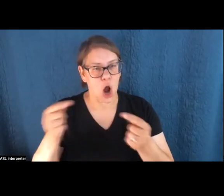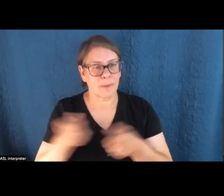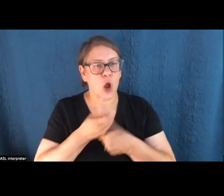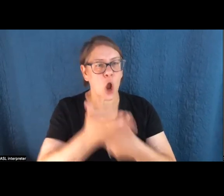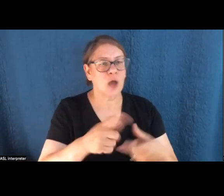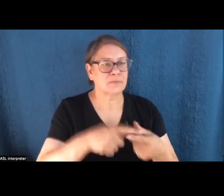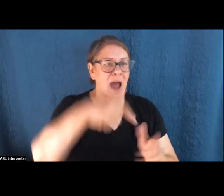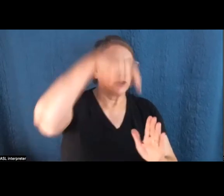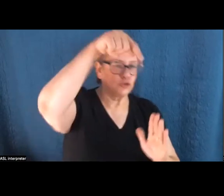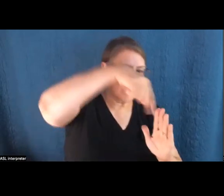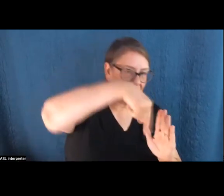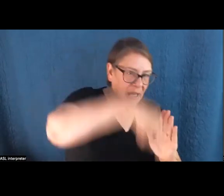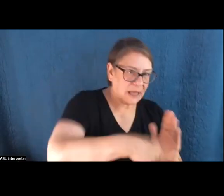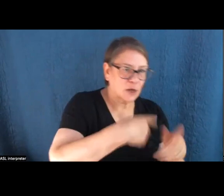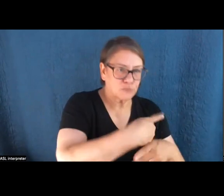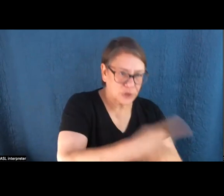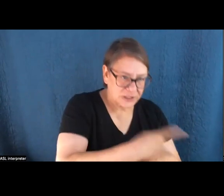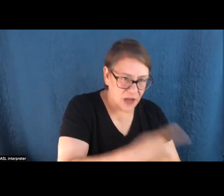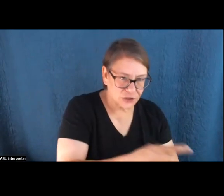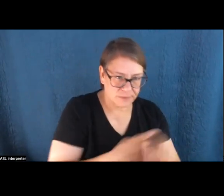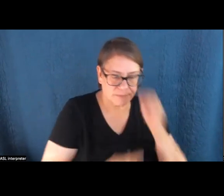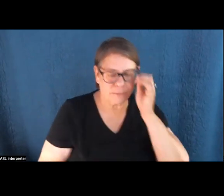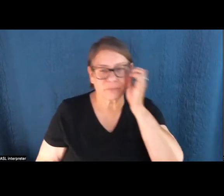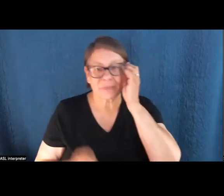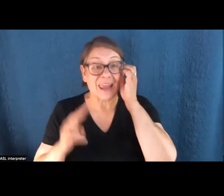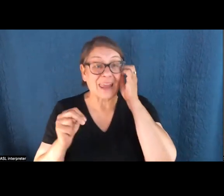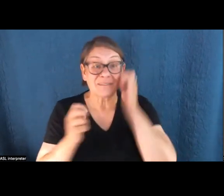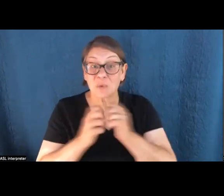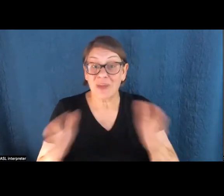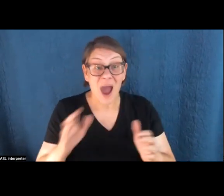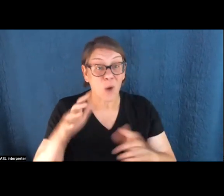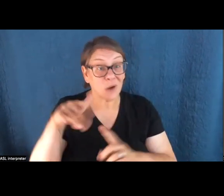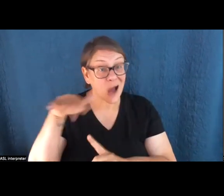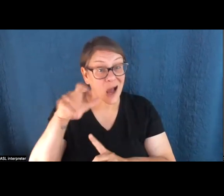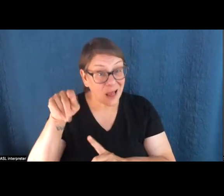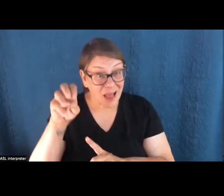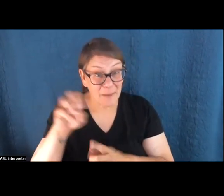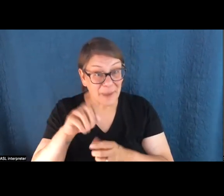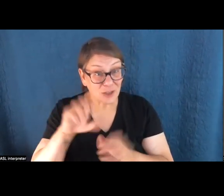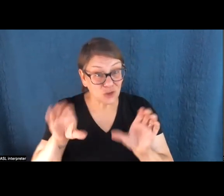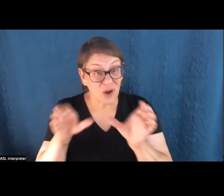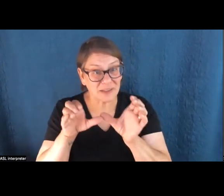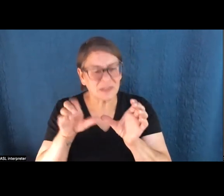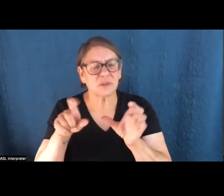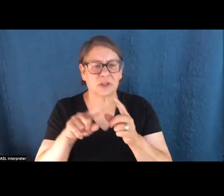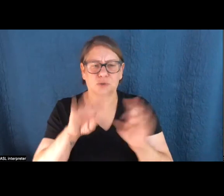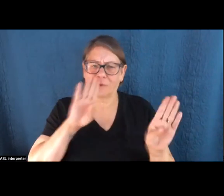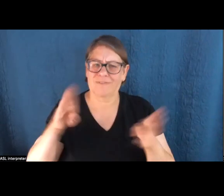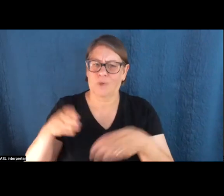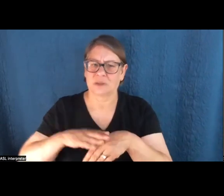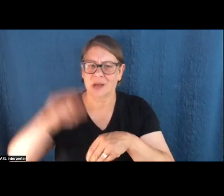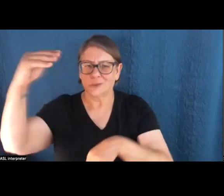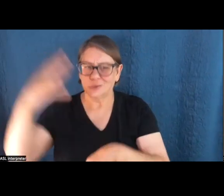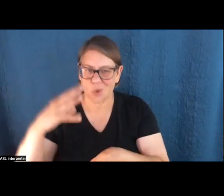production and combustion. Even without the climate crisis, there are many reasons to refashion the global economy around solar and wind